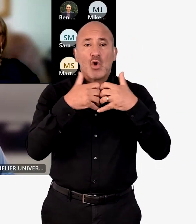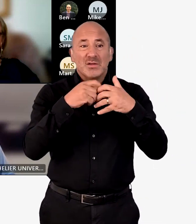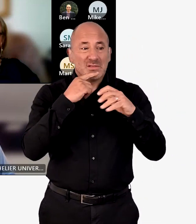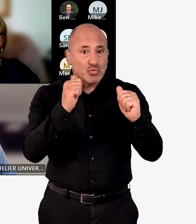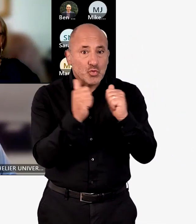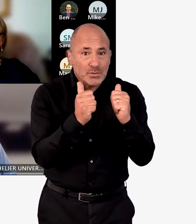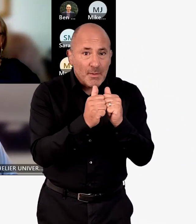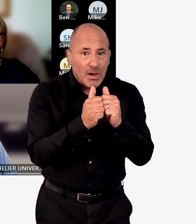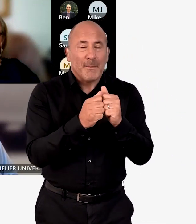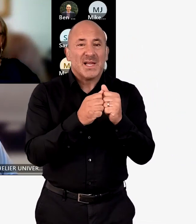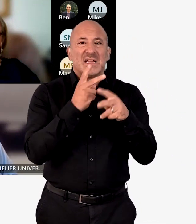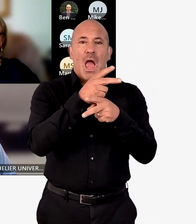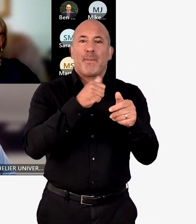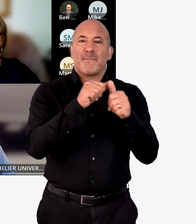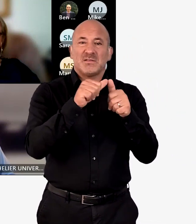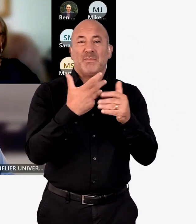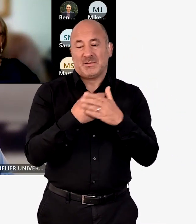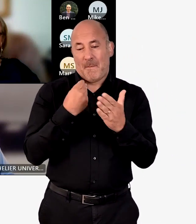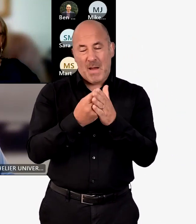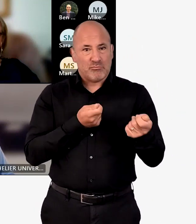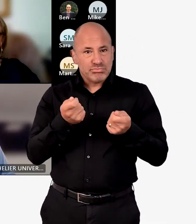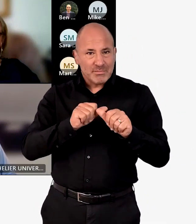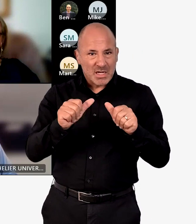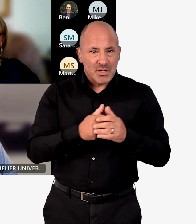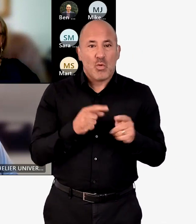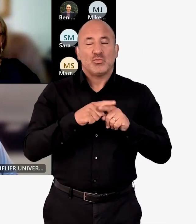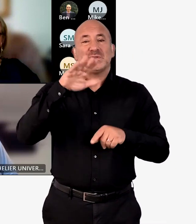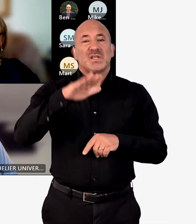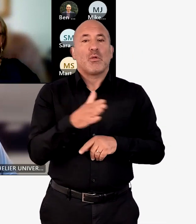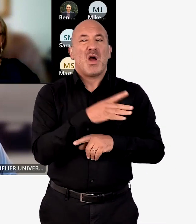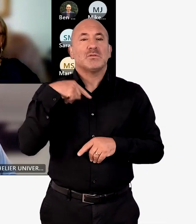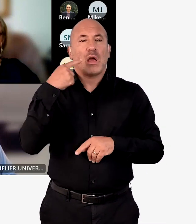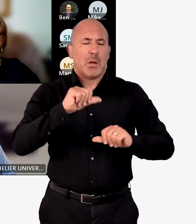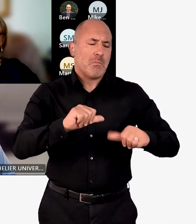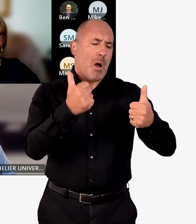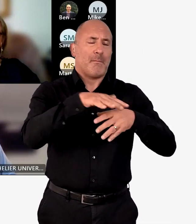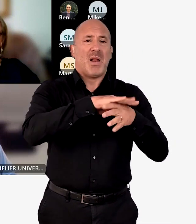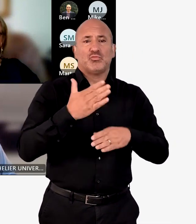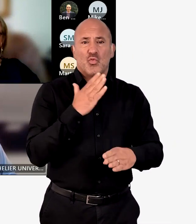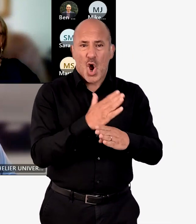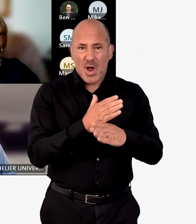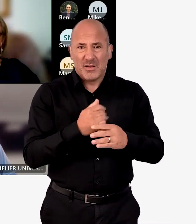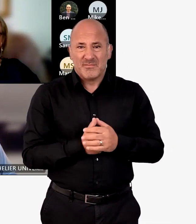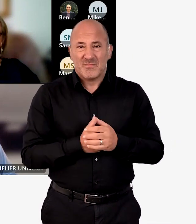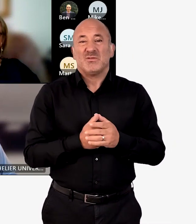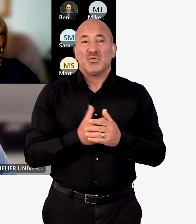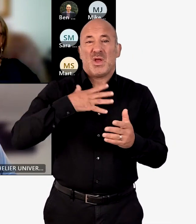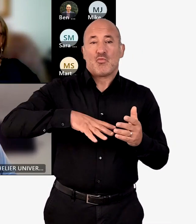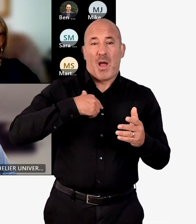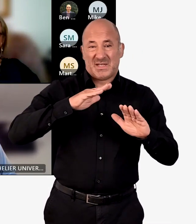technology where it's right to do so to improve care. That we manage our money well. That we make South West London a great place to work. And that we